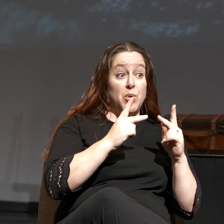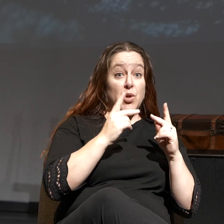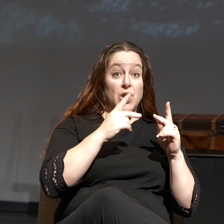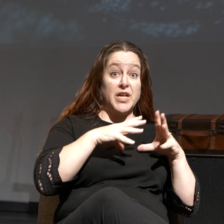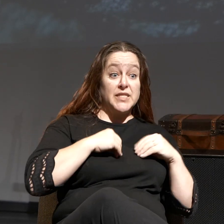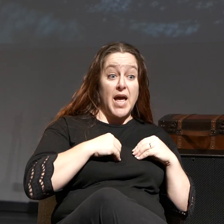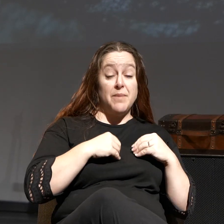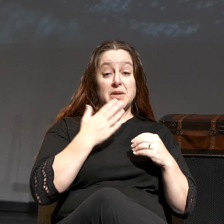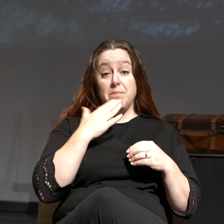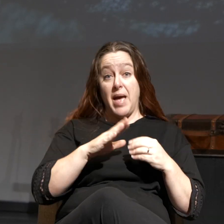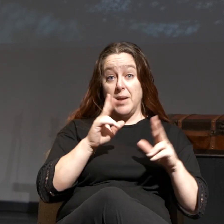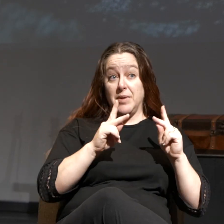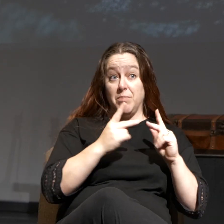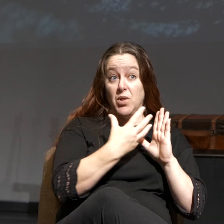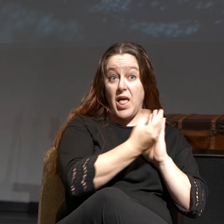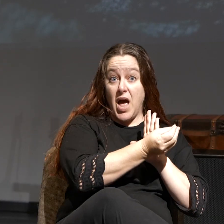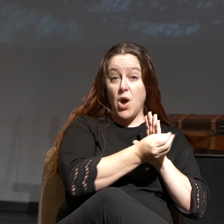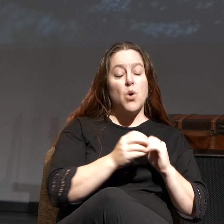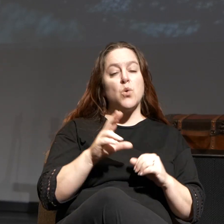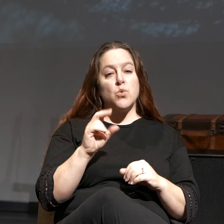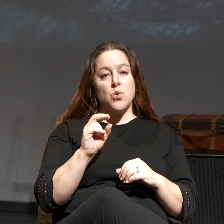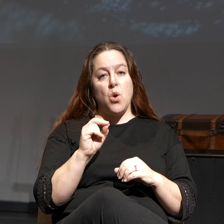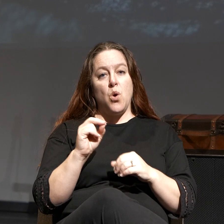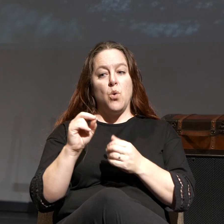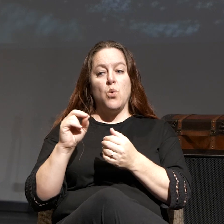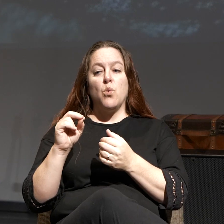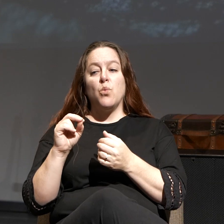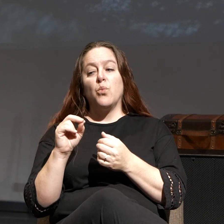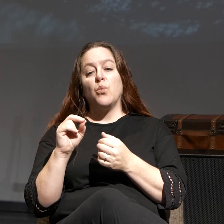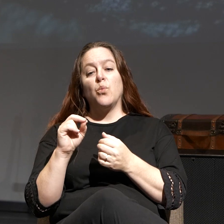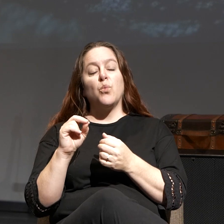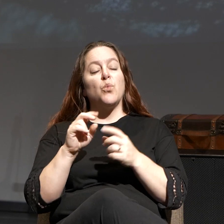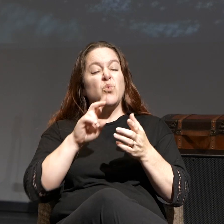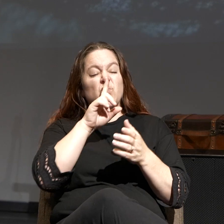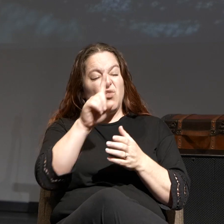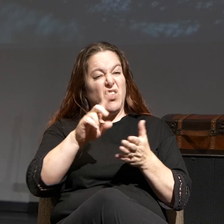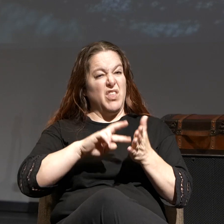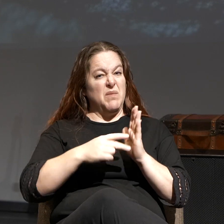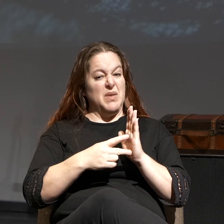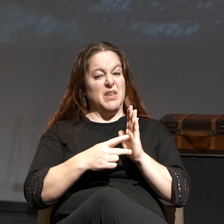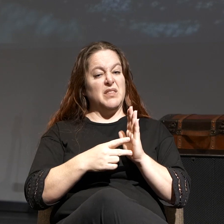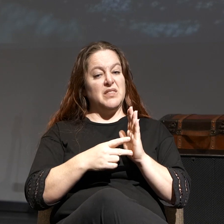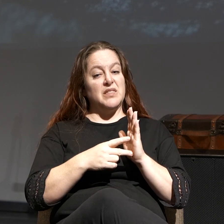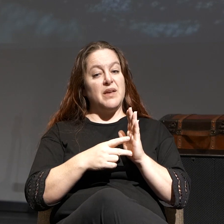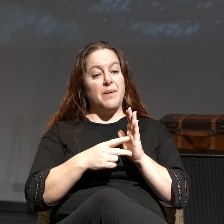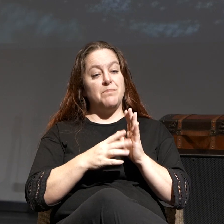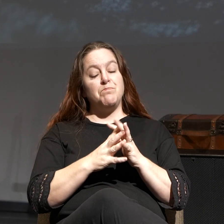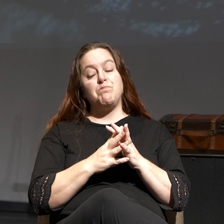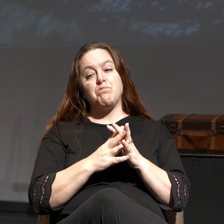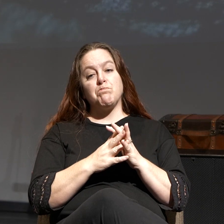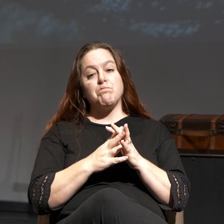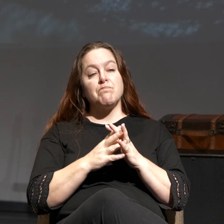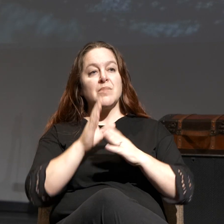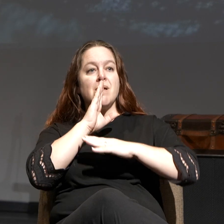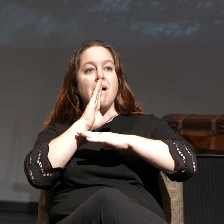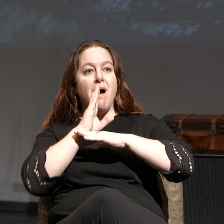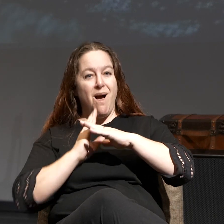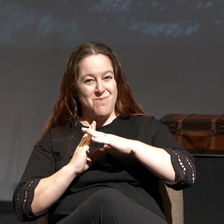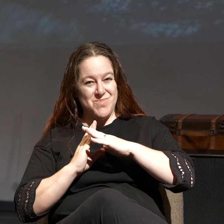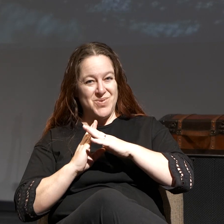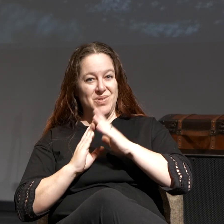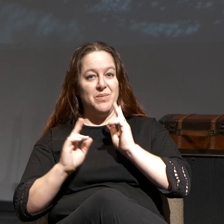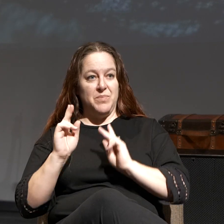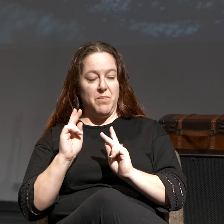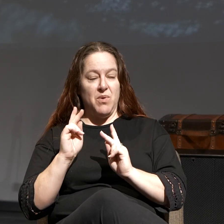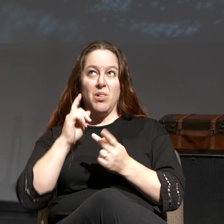If you're righteous, you're good. If you're not, you're bad, you're out. He's actually talking more about humble people who